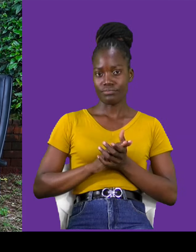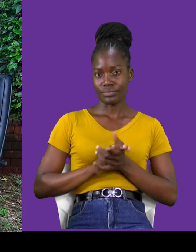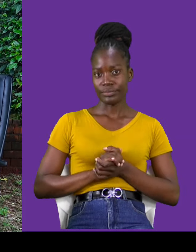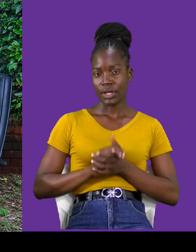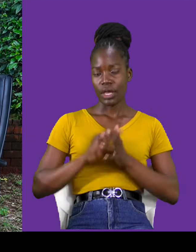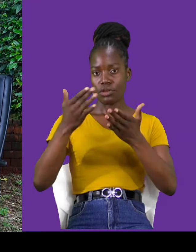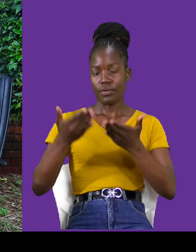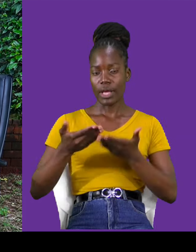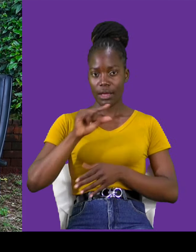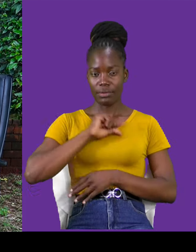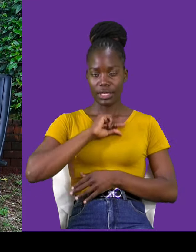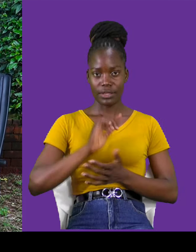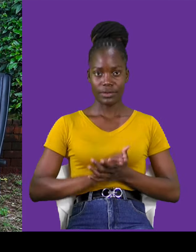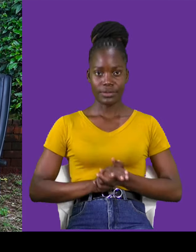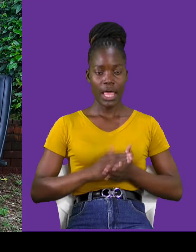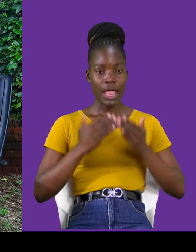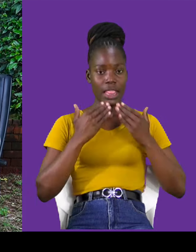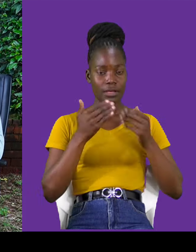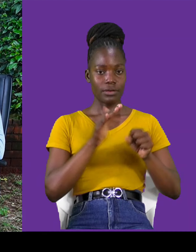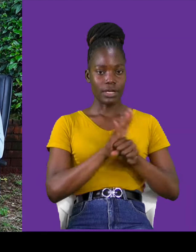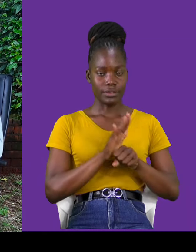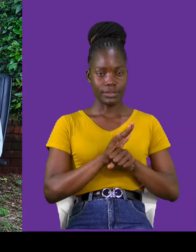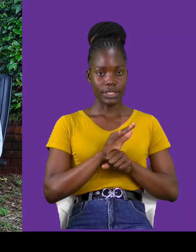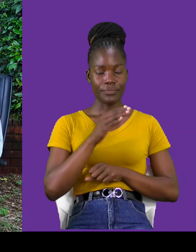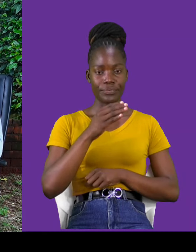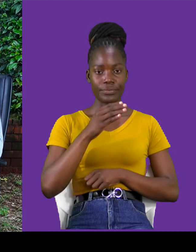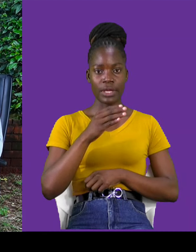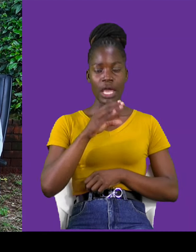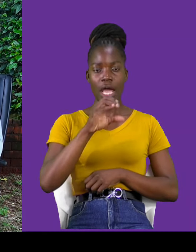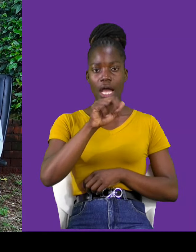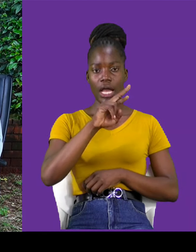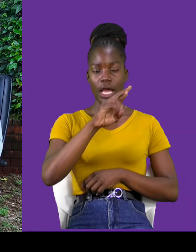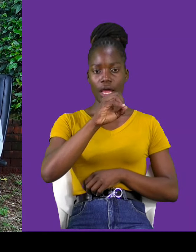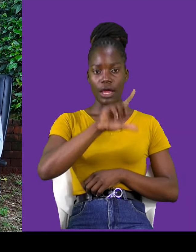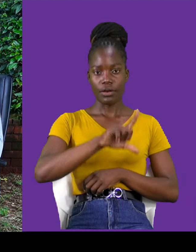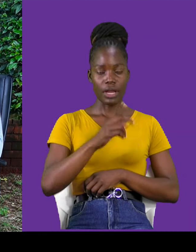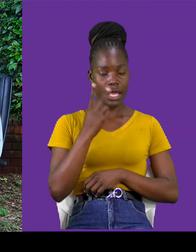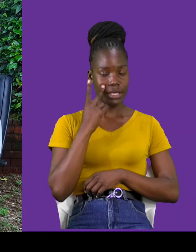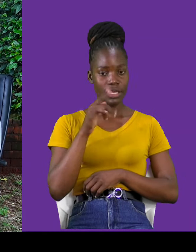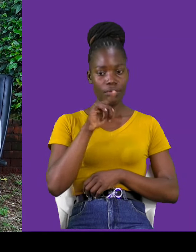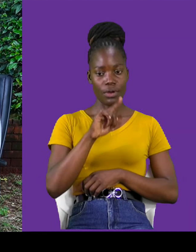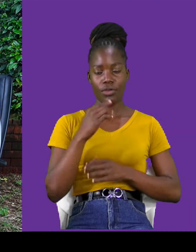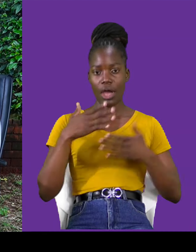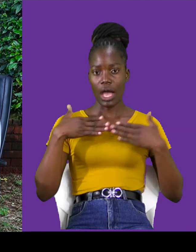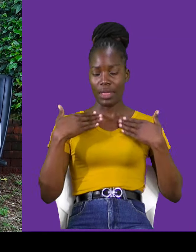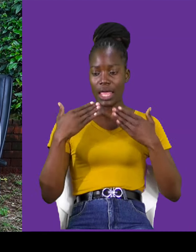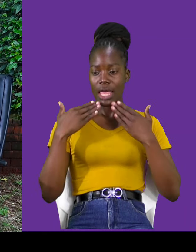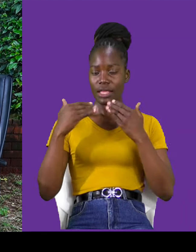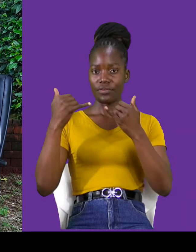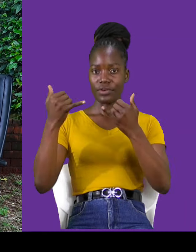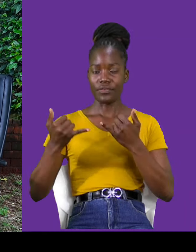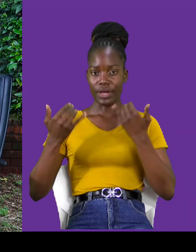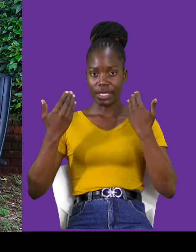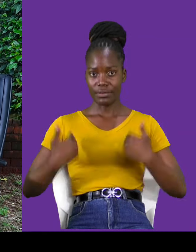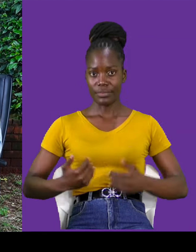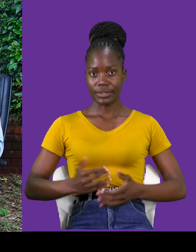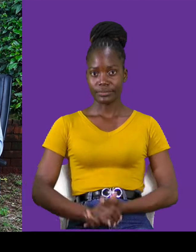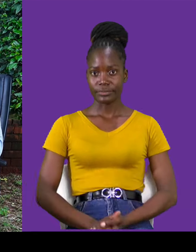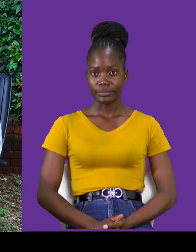Gideon. Yes, Santisana. Thank you very much, Karo. Yeah, I can see you're very happy. And thank you for having me. And a point of correction, I'm not